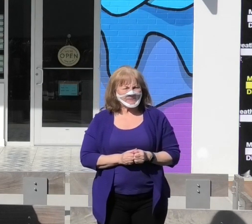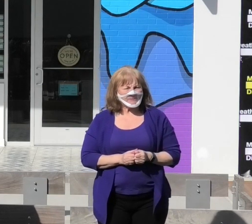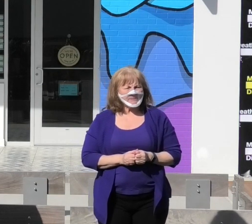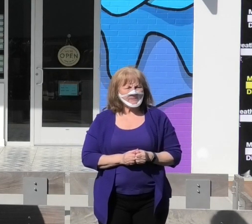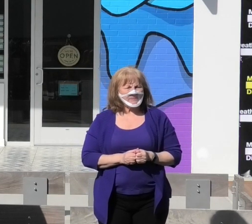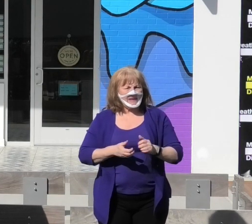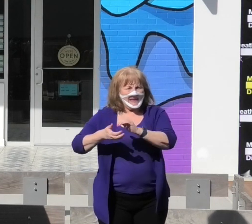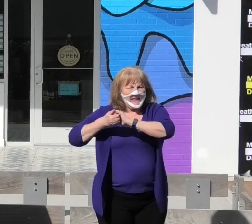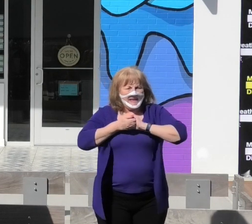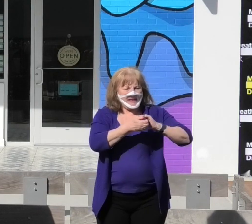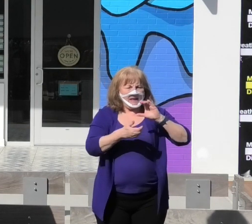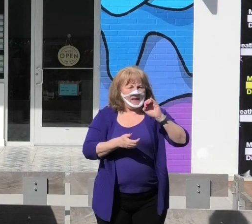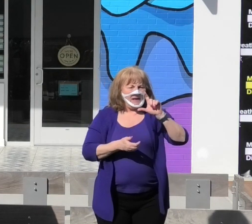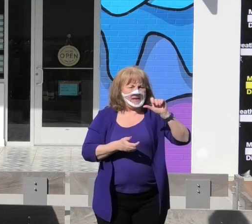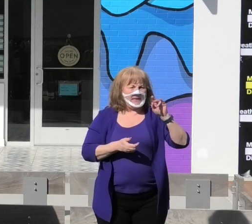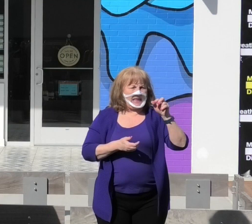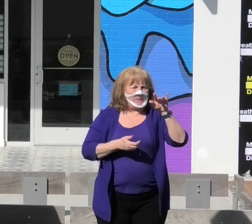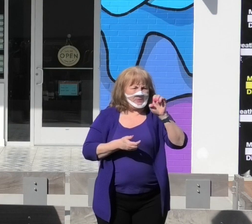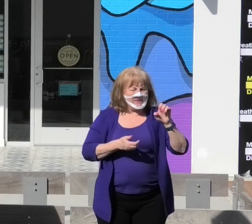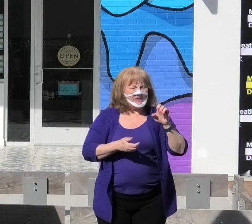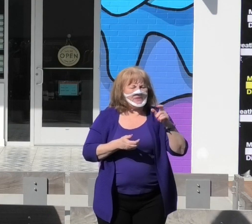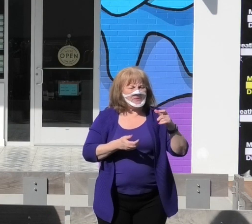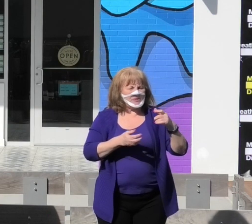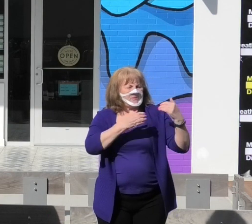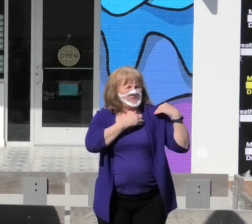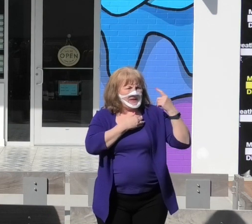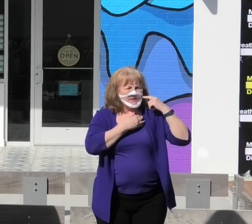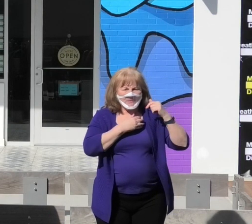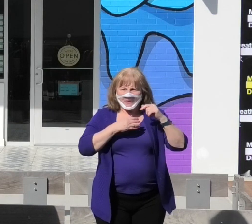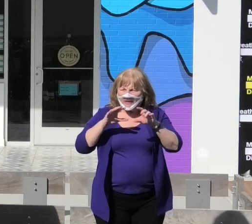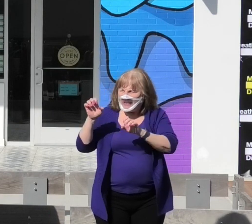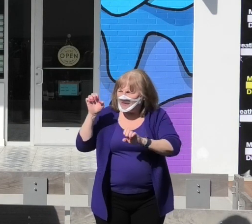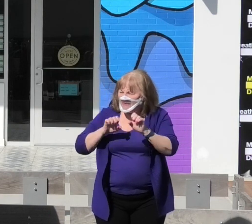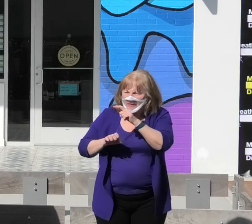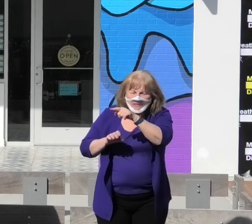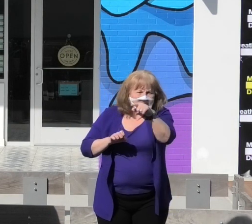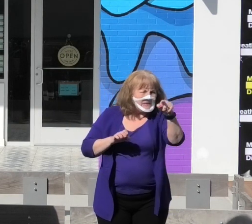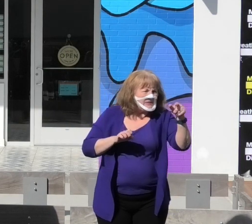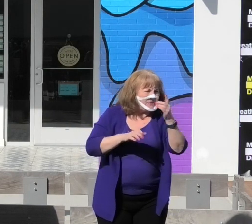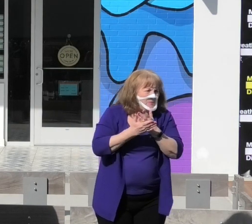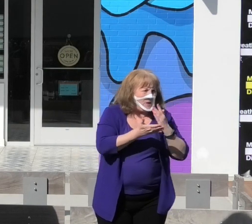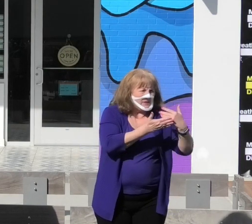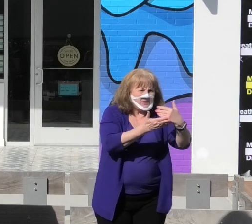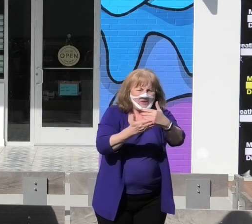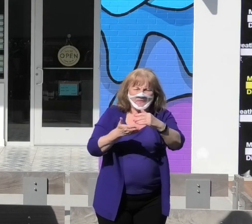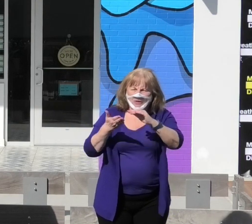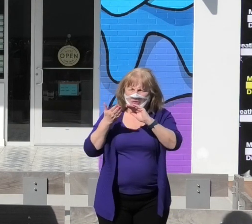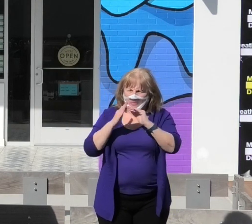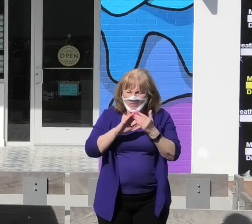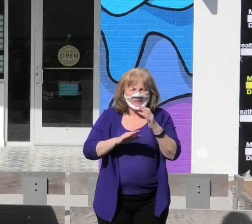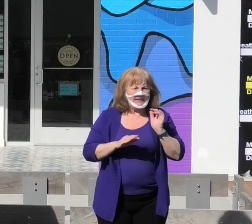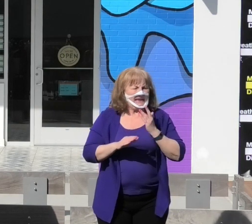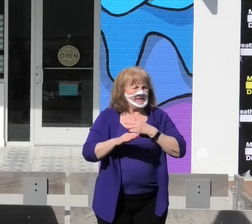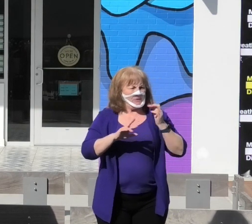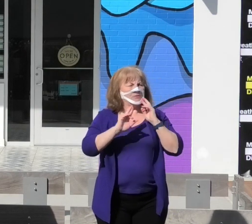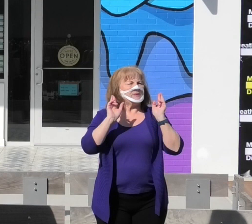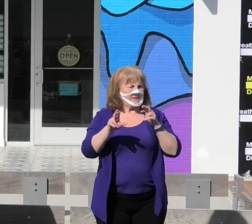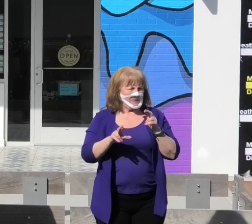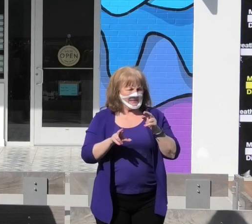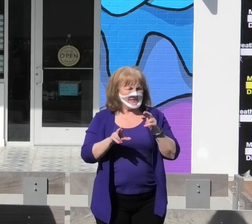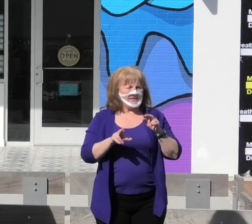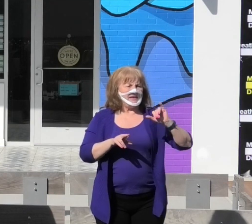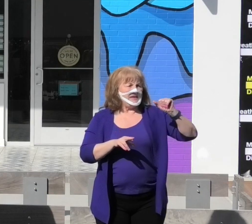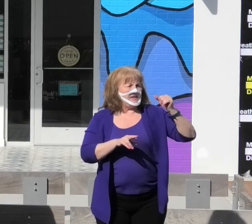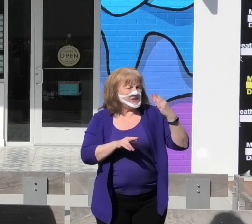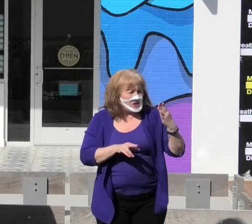The Collaborative was charged with evaluating key areas in our community and of our response. In the areas of